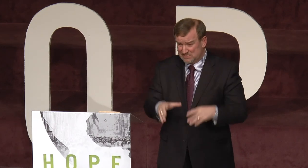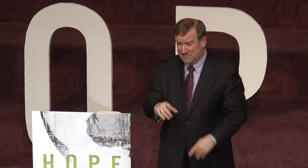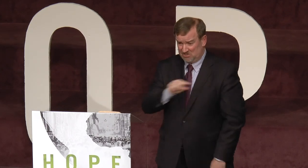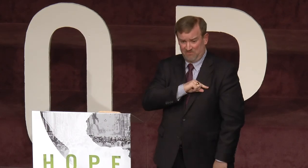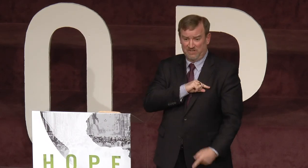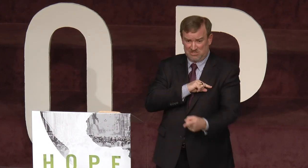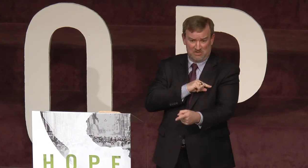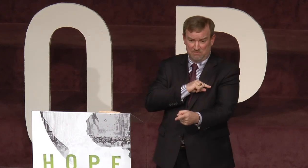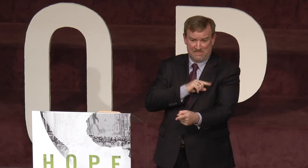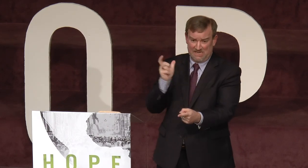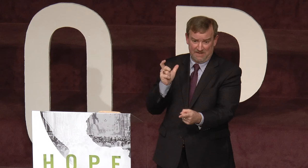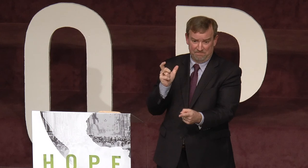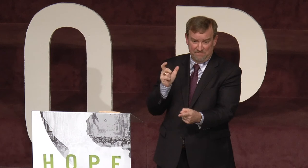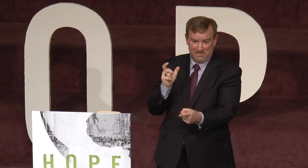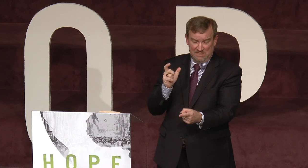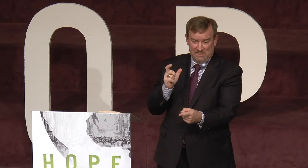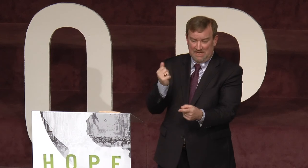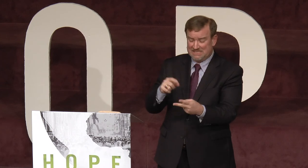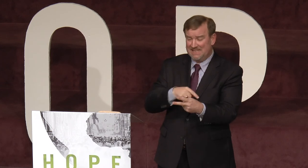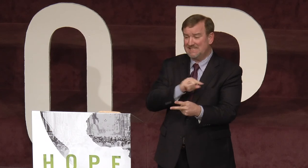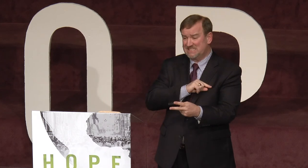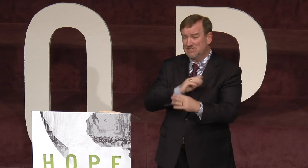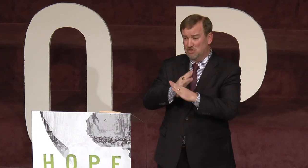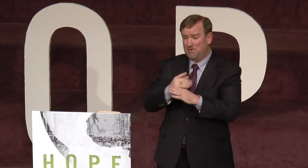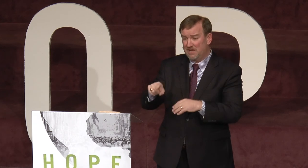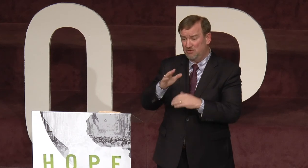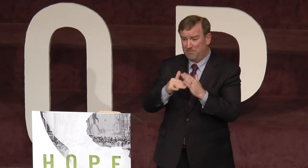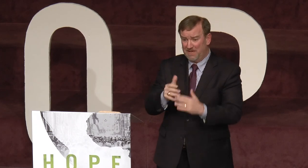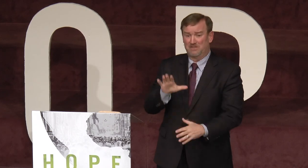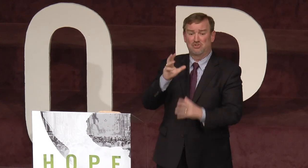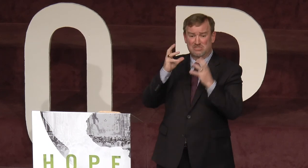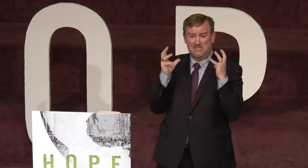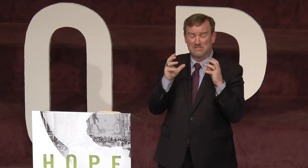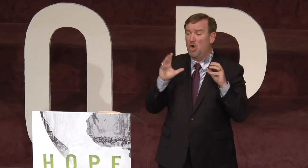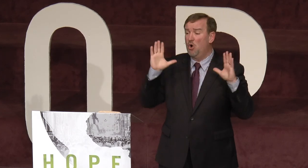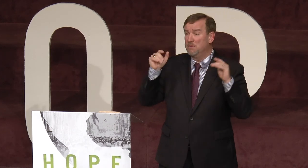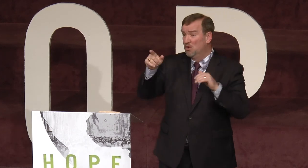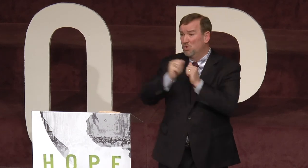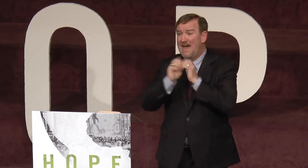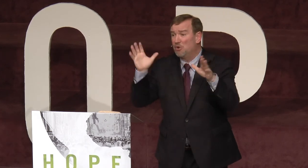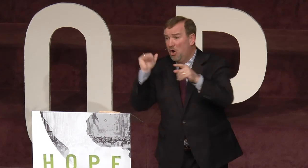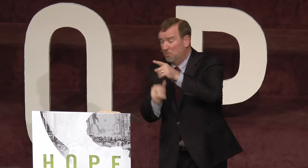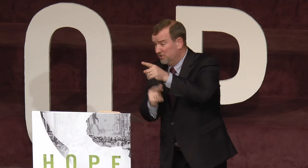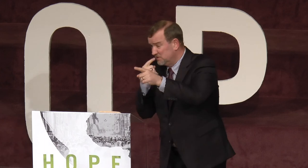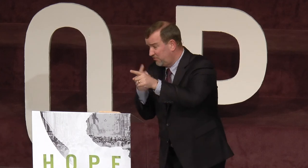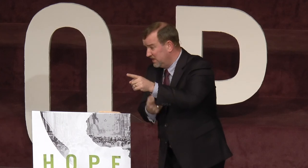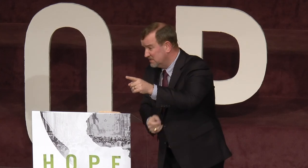a sinner, conviction on him, big time. I said, that sin is going to block you from heaven. You could see that hope without hope on his face.